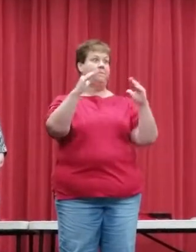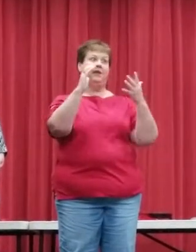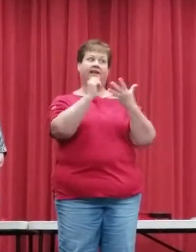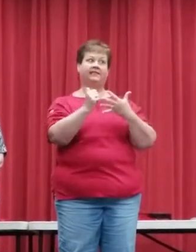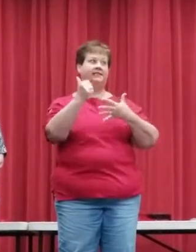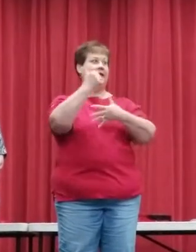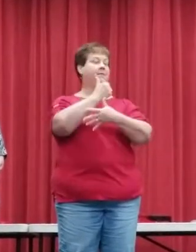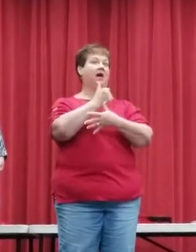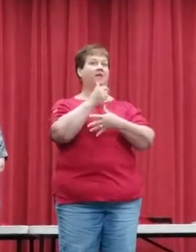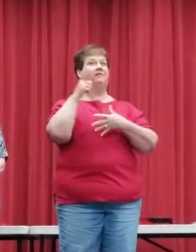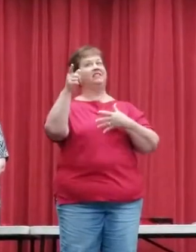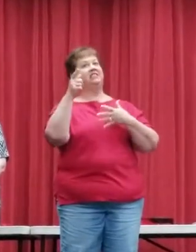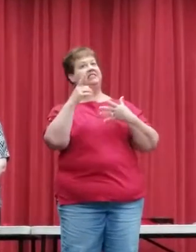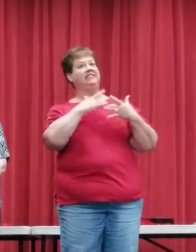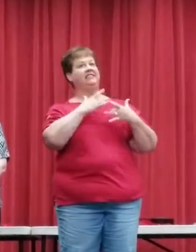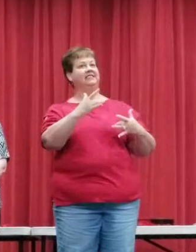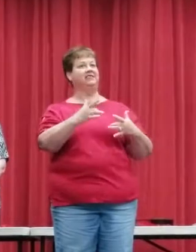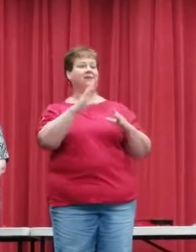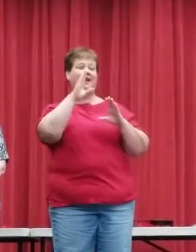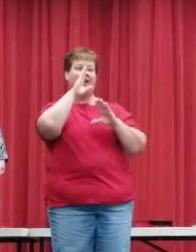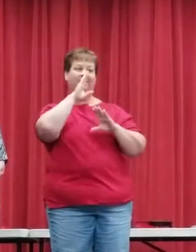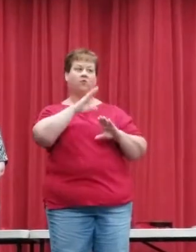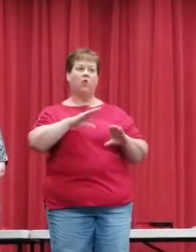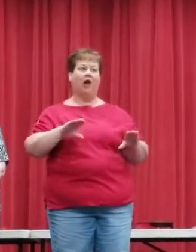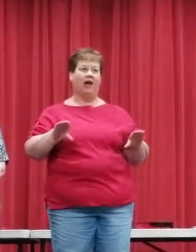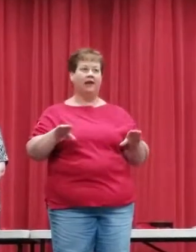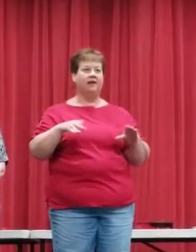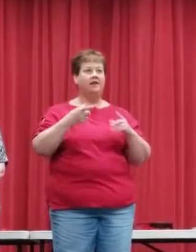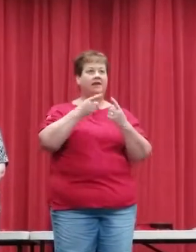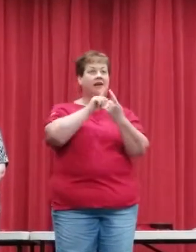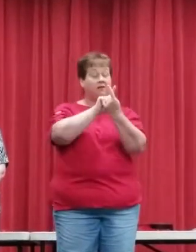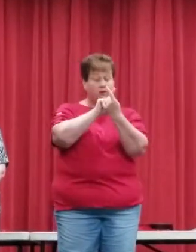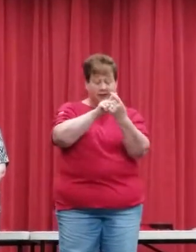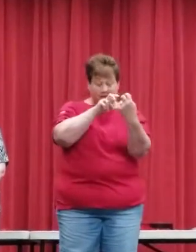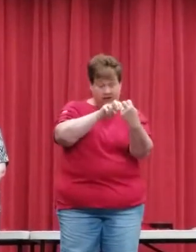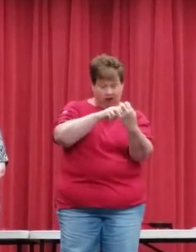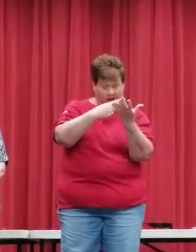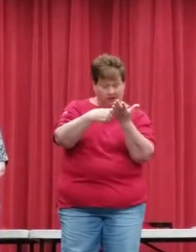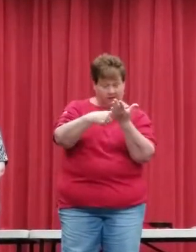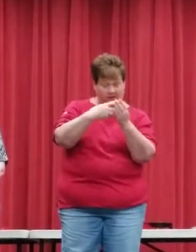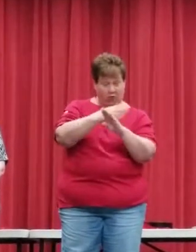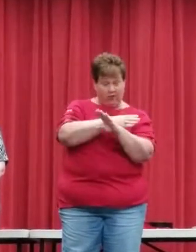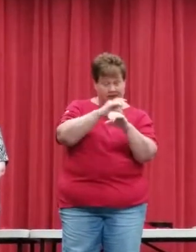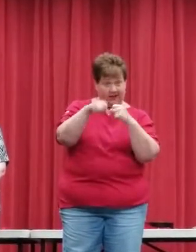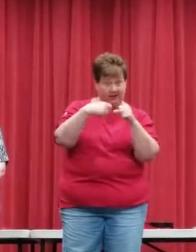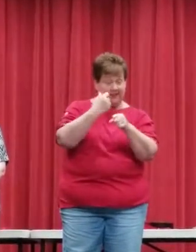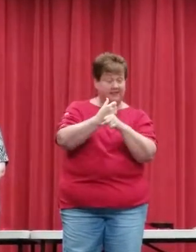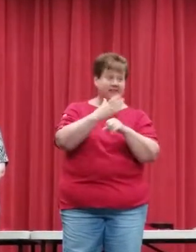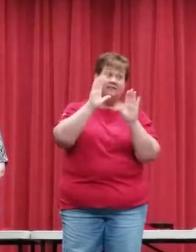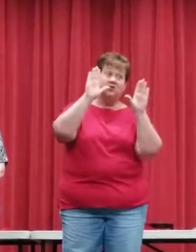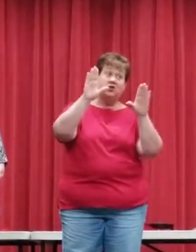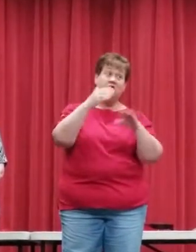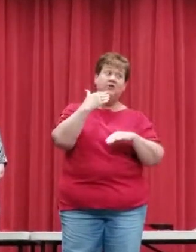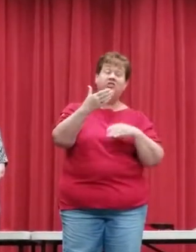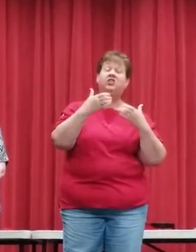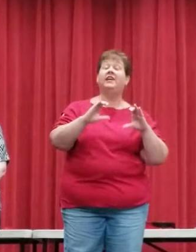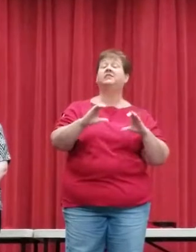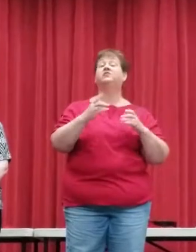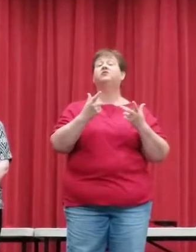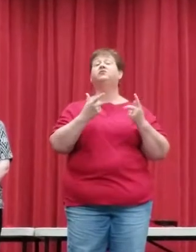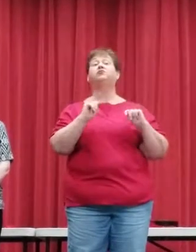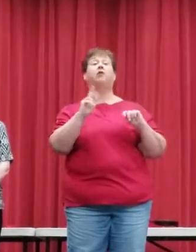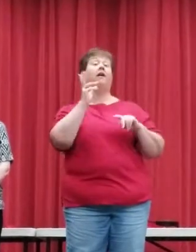for her because she tends to be kind of a quiet person. And we had a talk before the year and agreed that this would be a great chance for her to kind of try